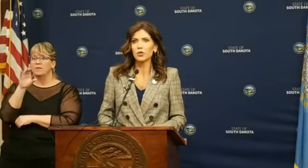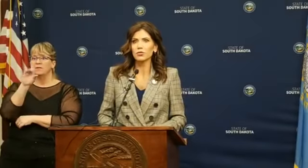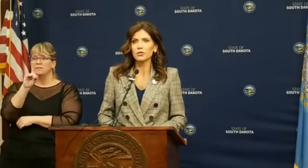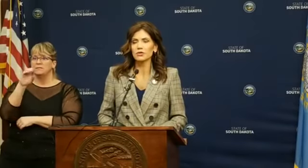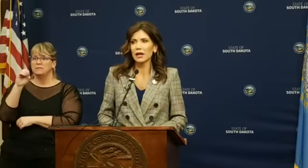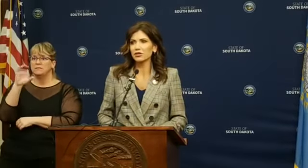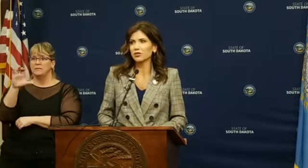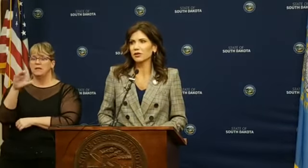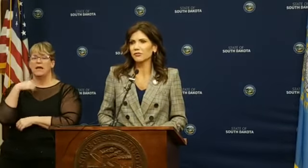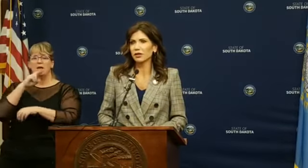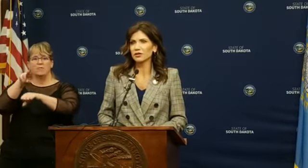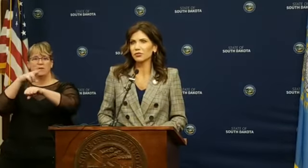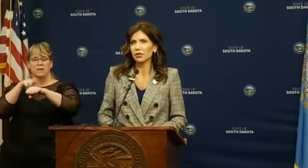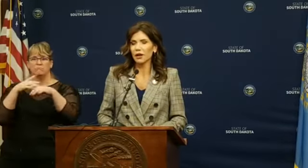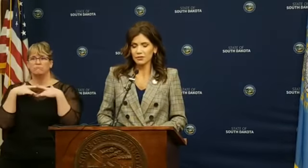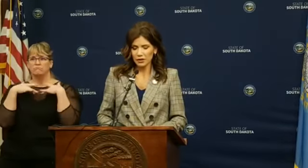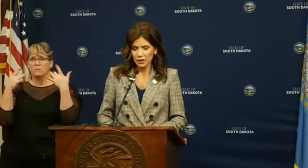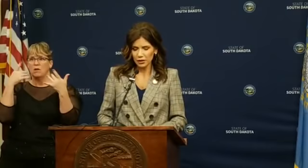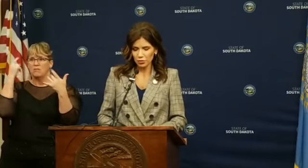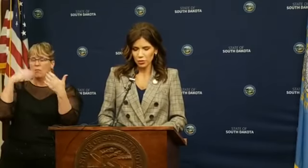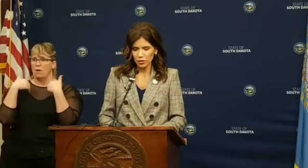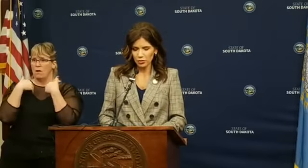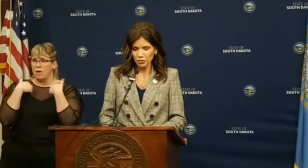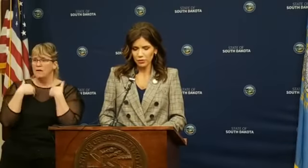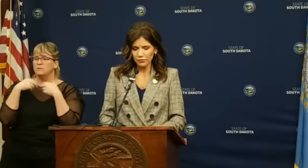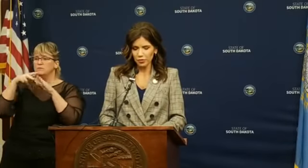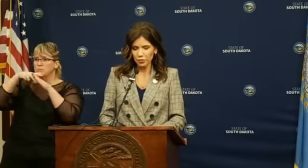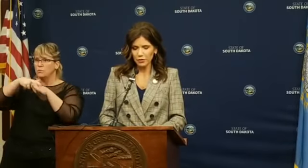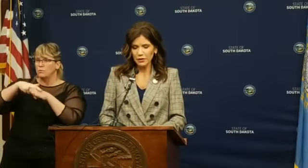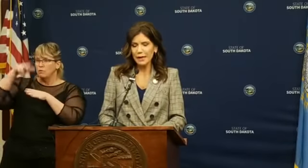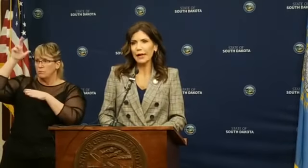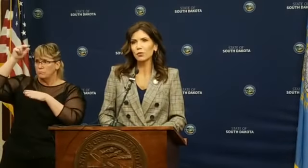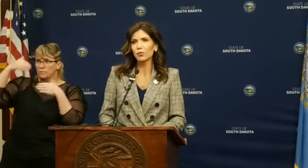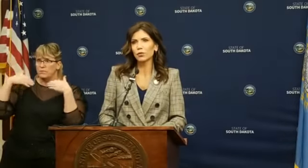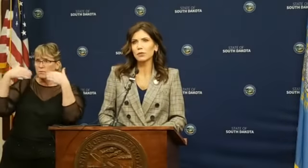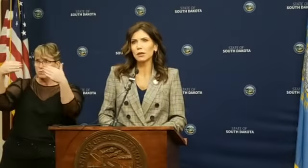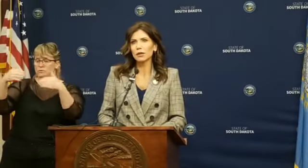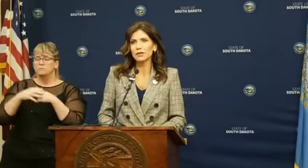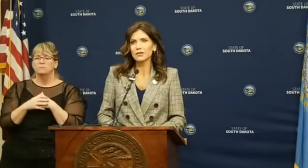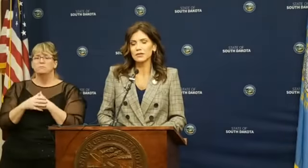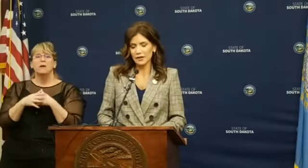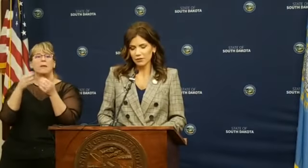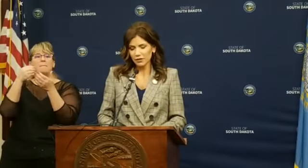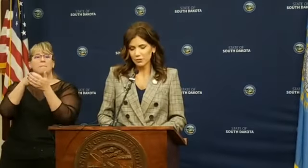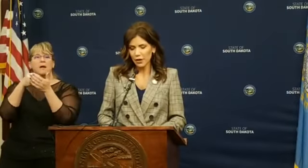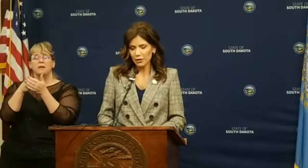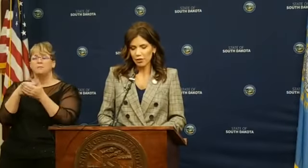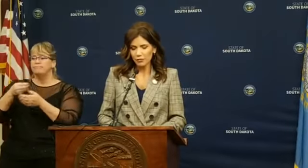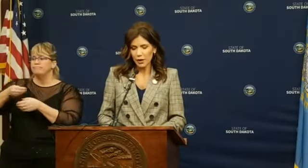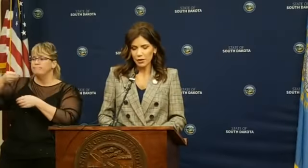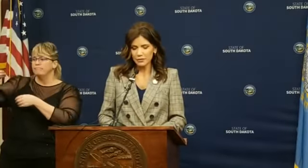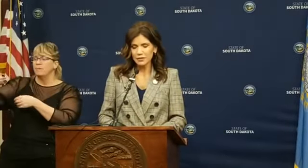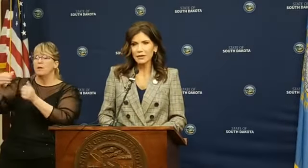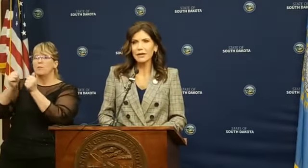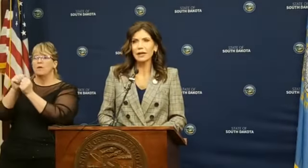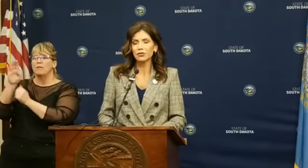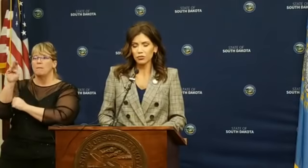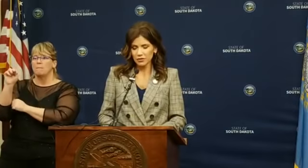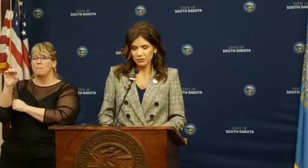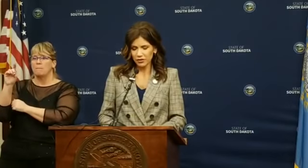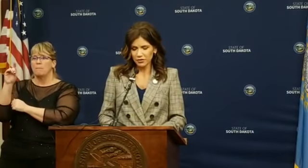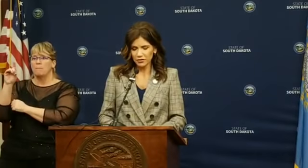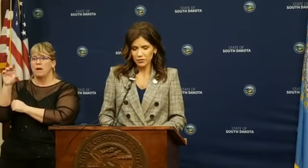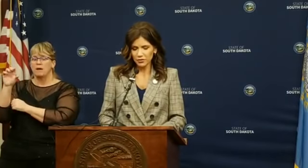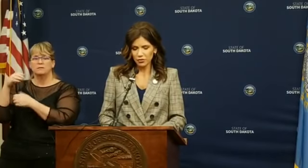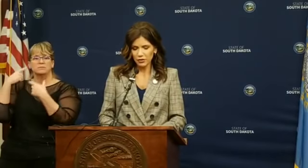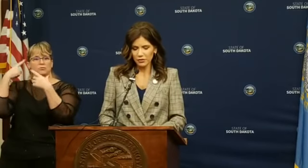will help us host national events for livestock and rodeo going forward. And we're putting money into savings, paying off bonds, and